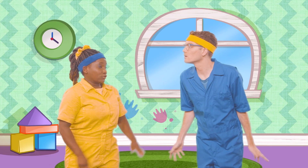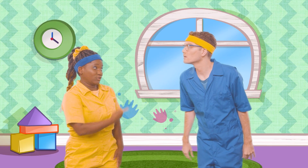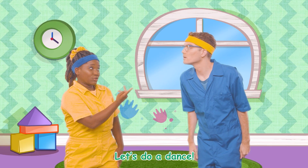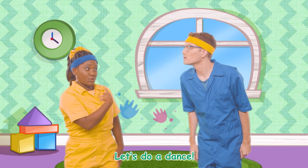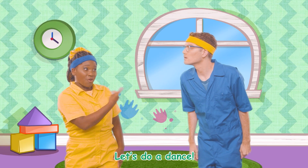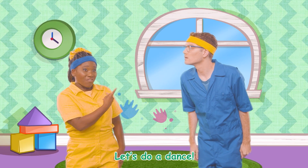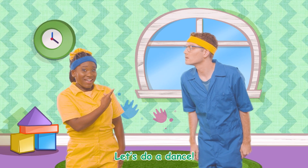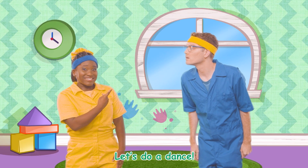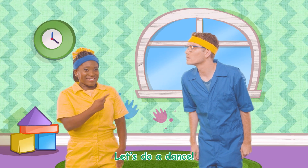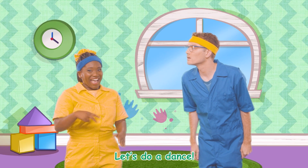Let's do a dance!